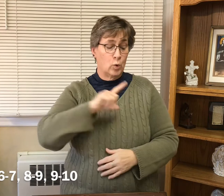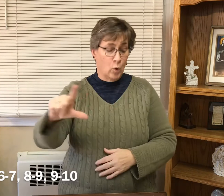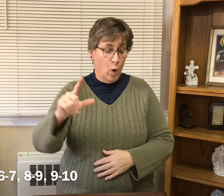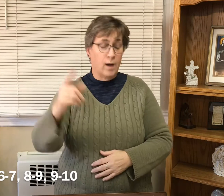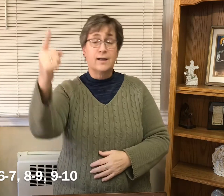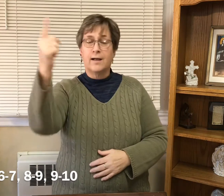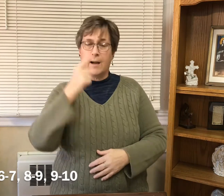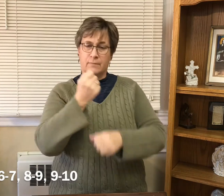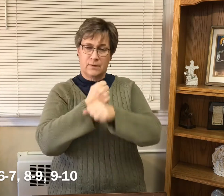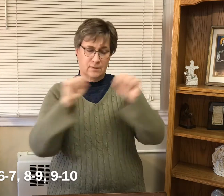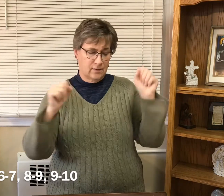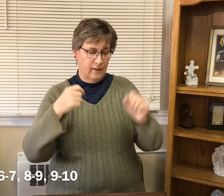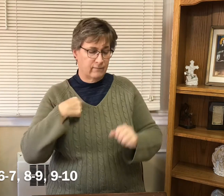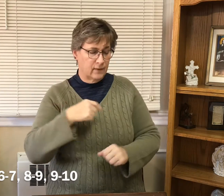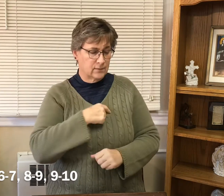Lord, come and save us.